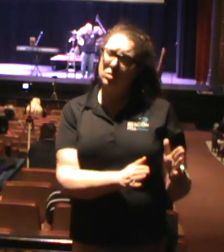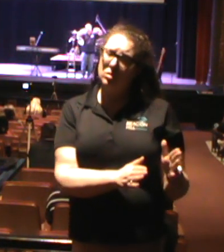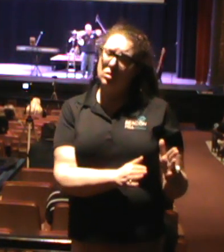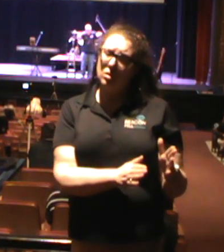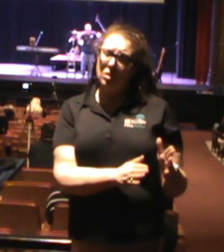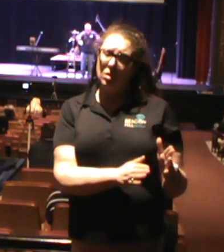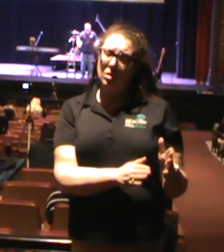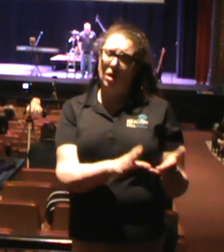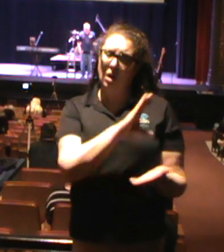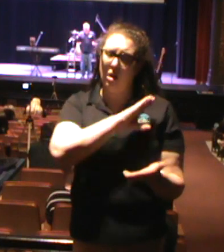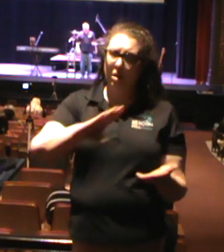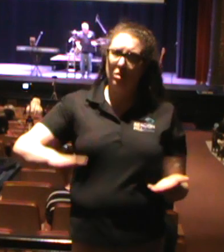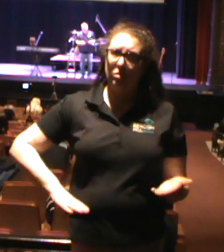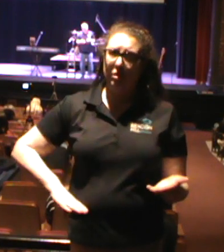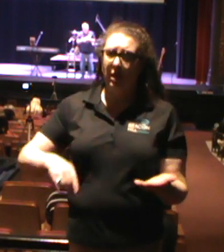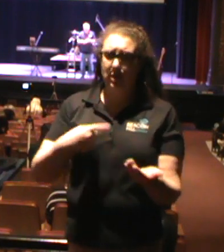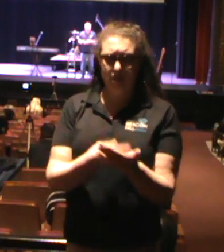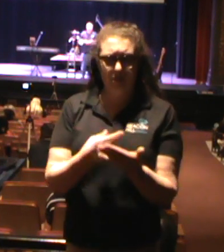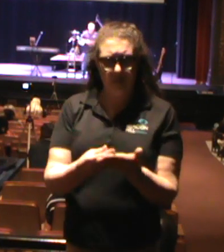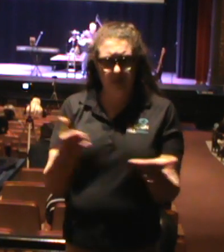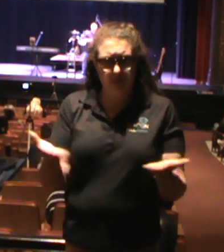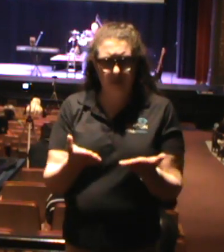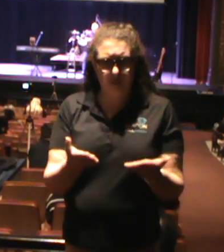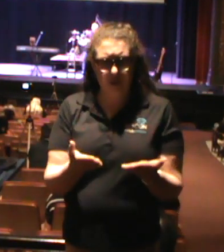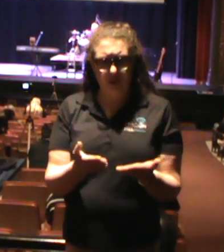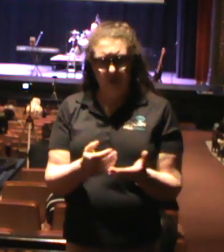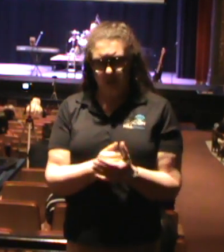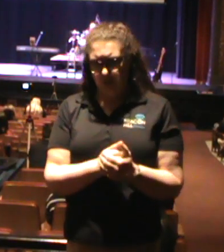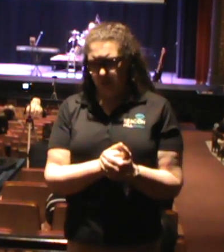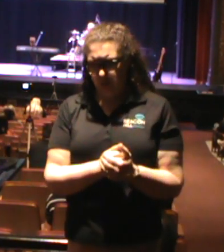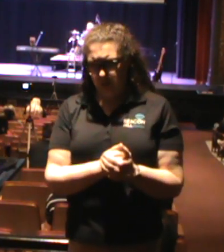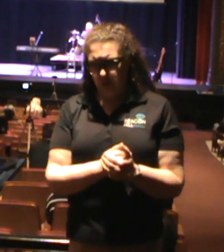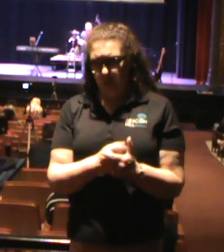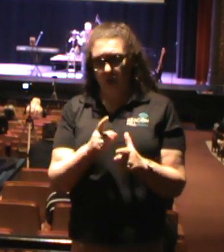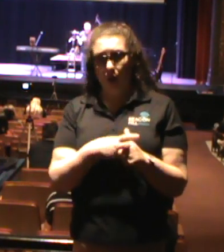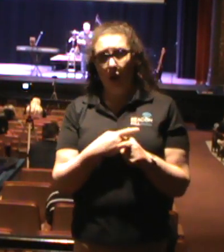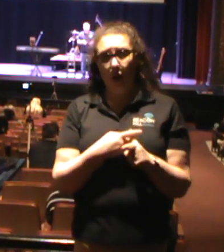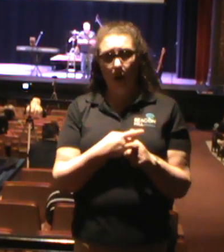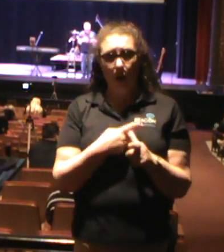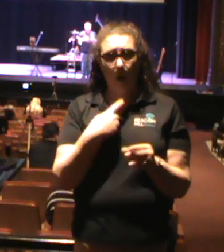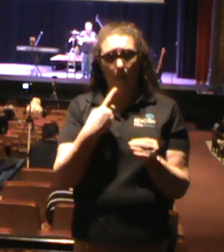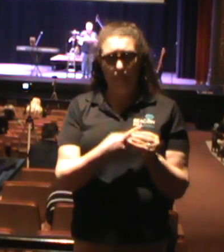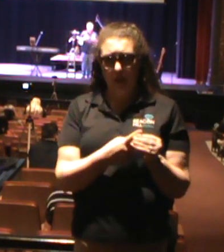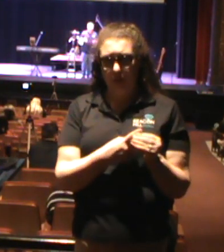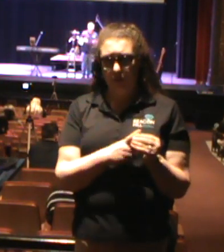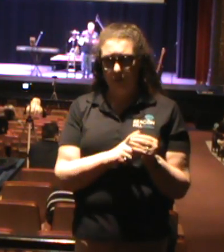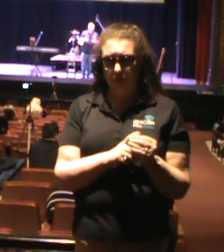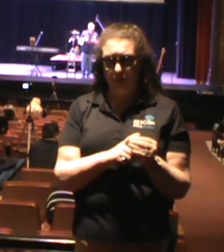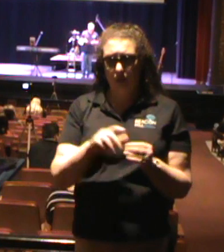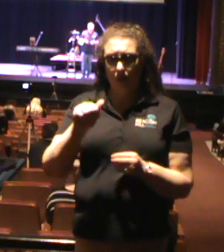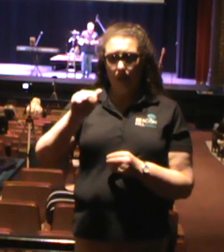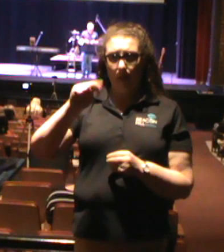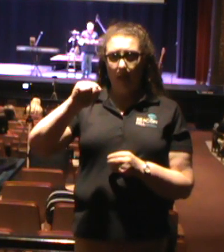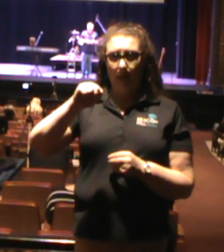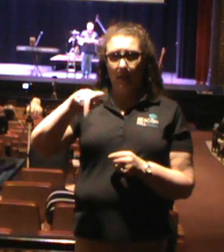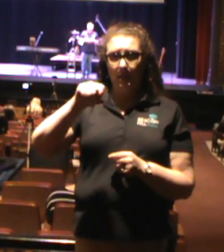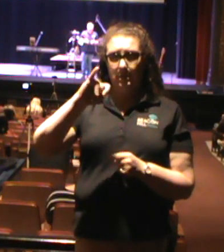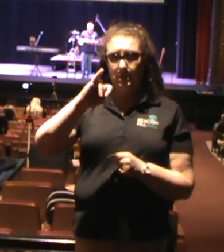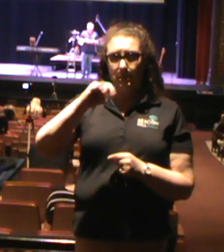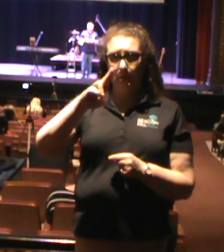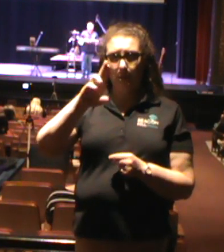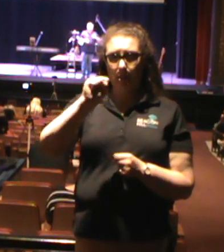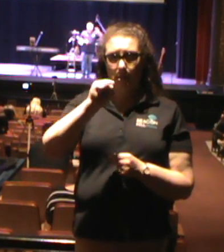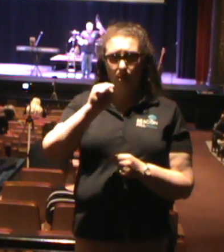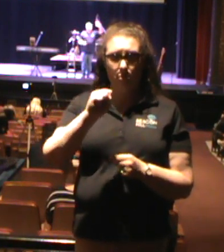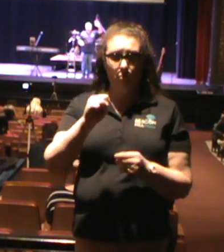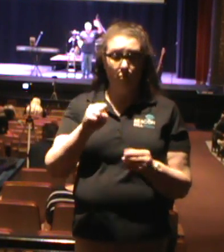this verse right here about this person named Antipas. Antipas, Antipas was killed for his faith. As matter of